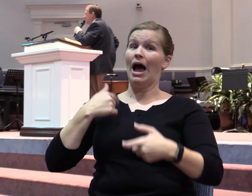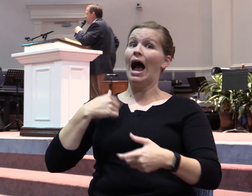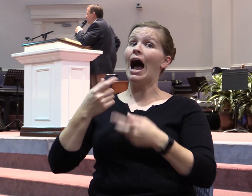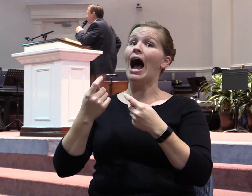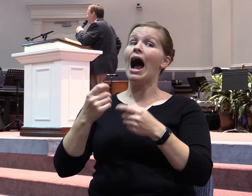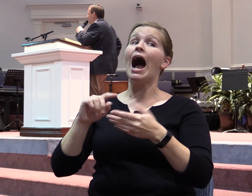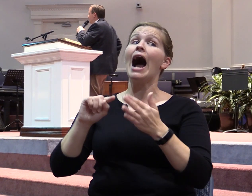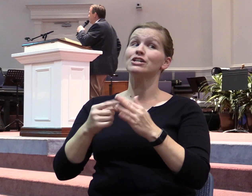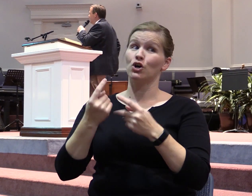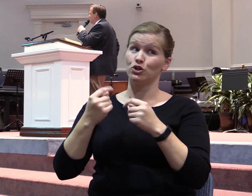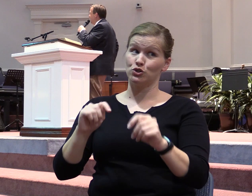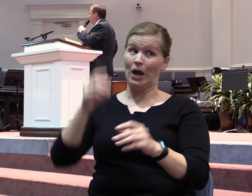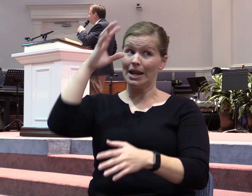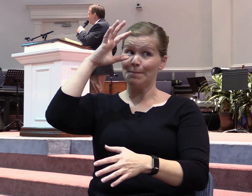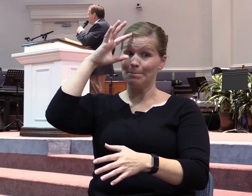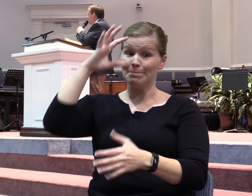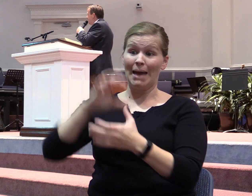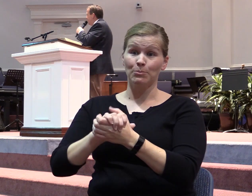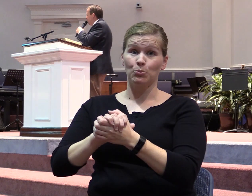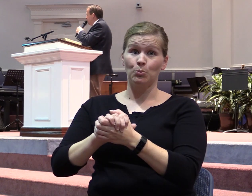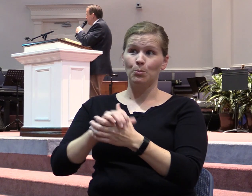And all I can say is God bless our Bible. Yes.